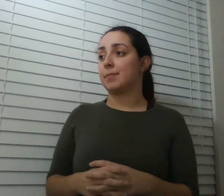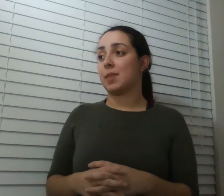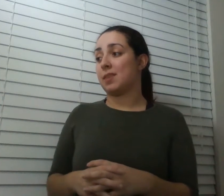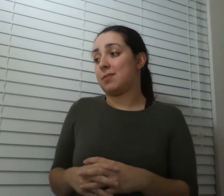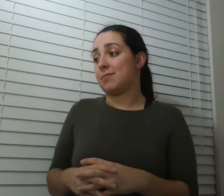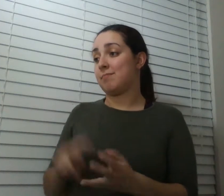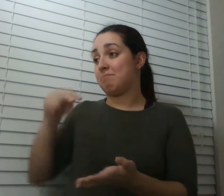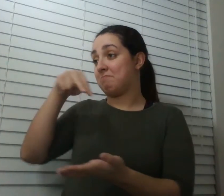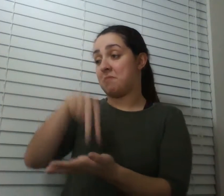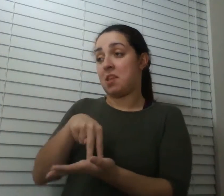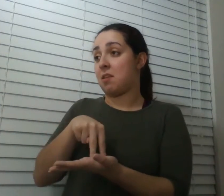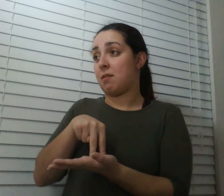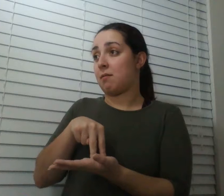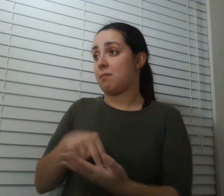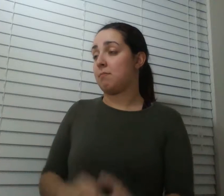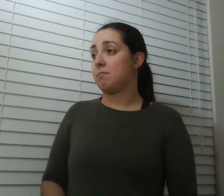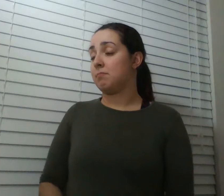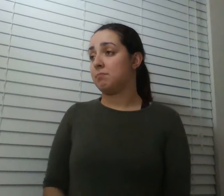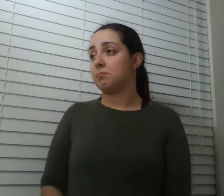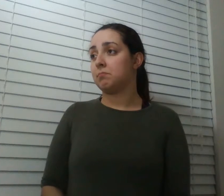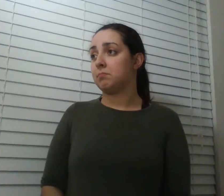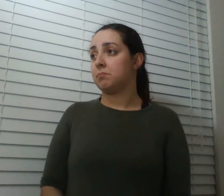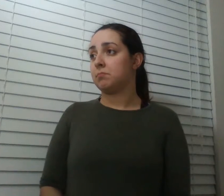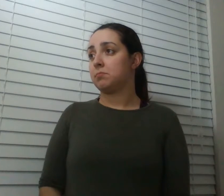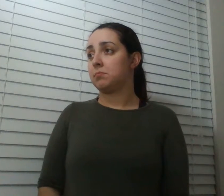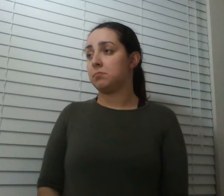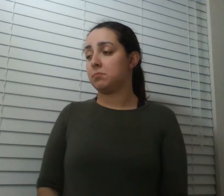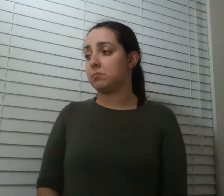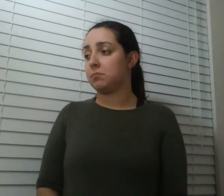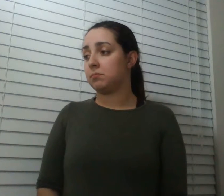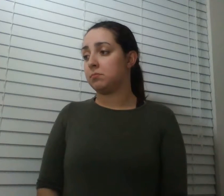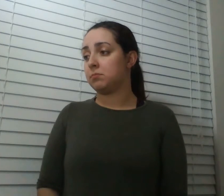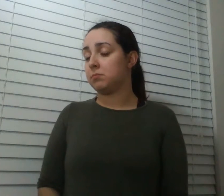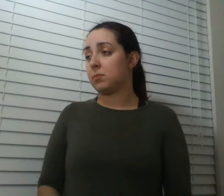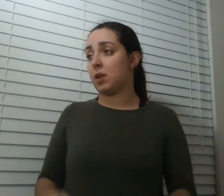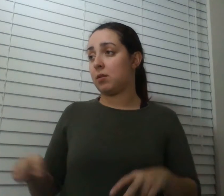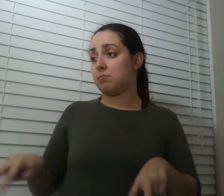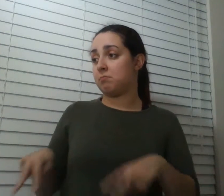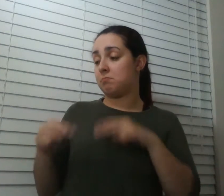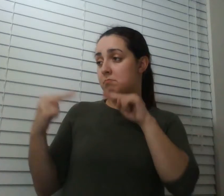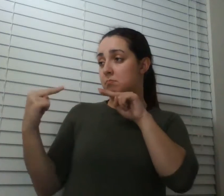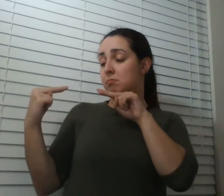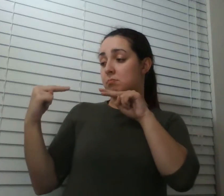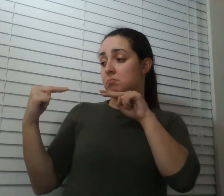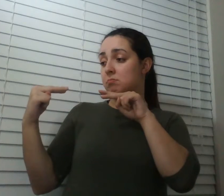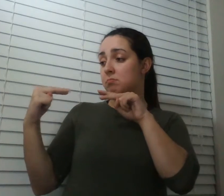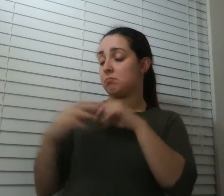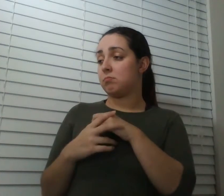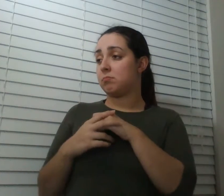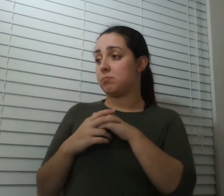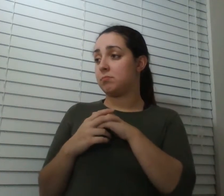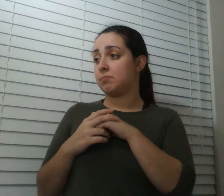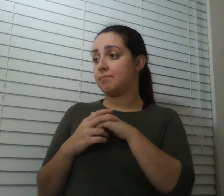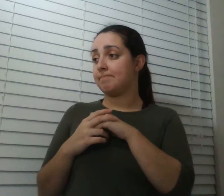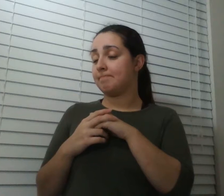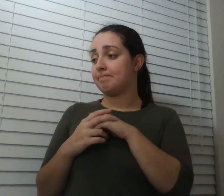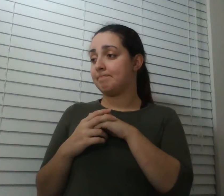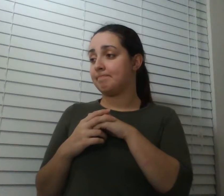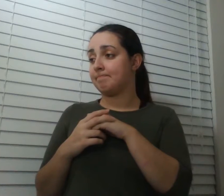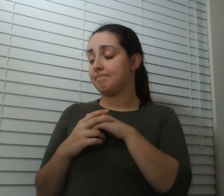and look at each other until